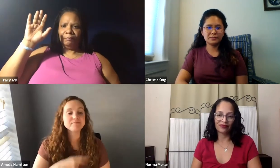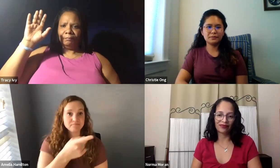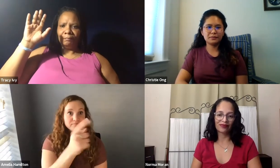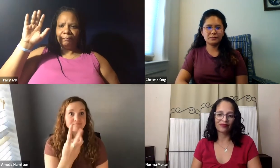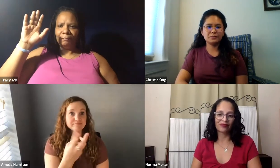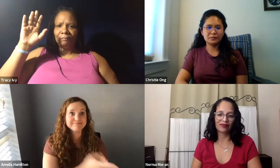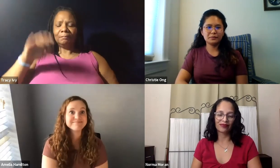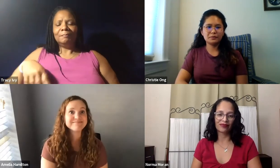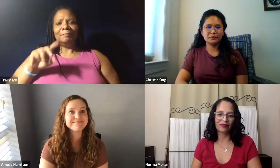Tracy?